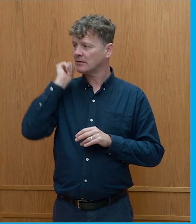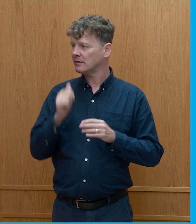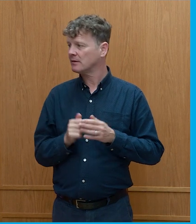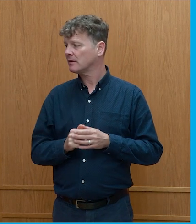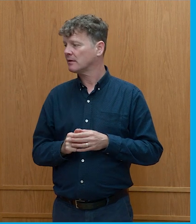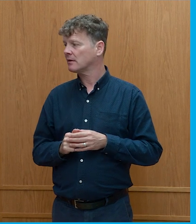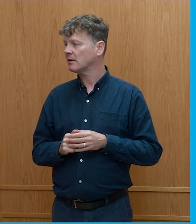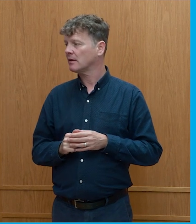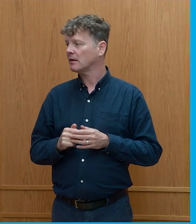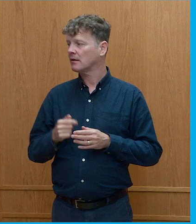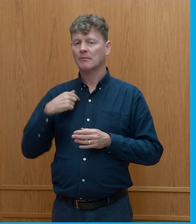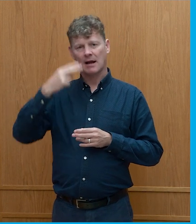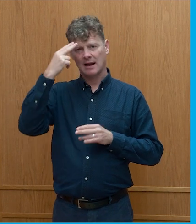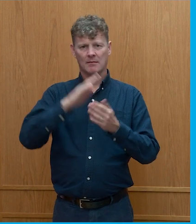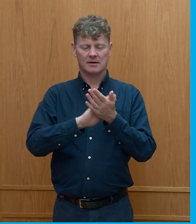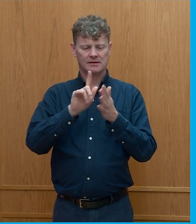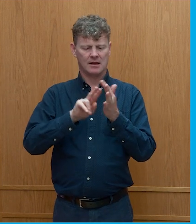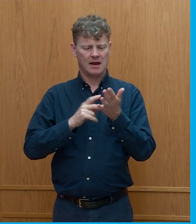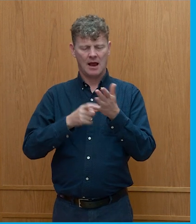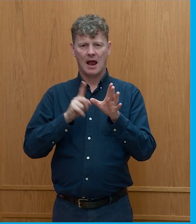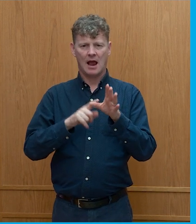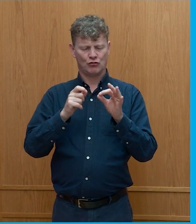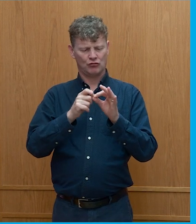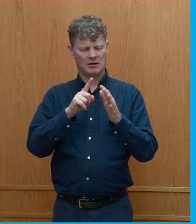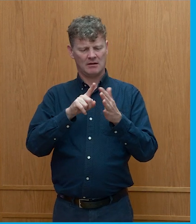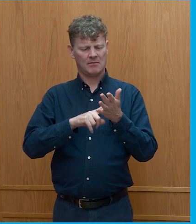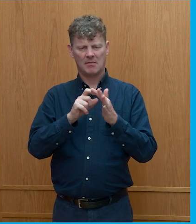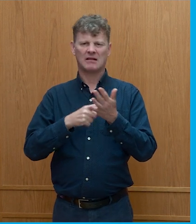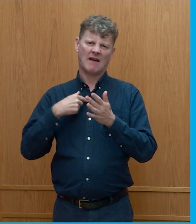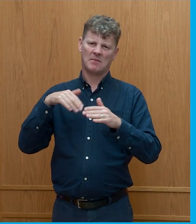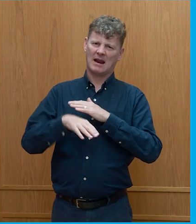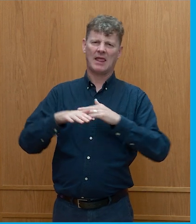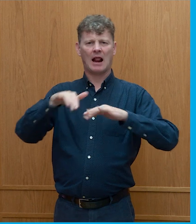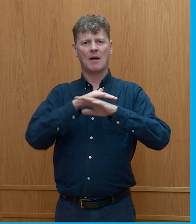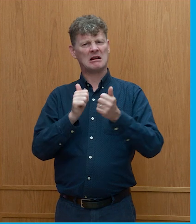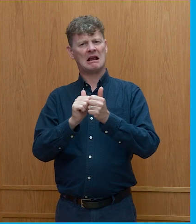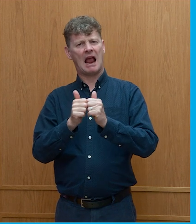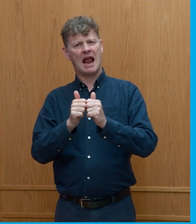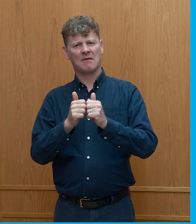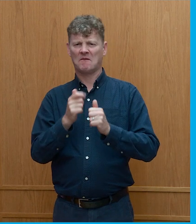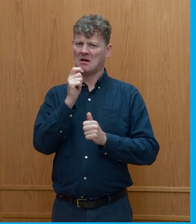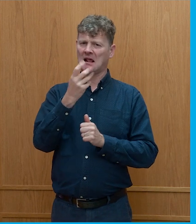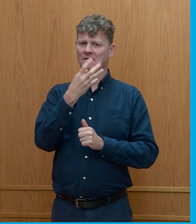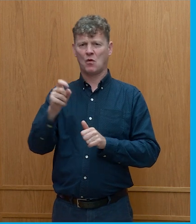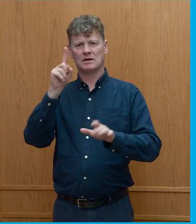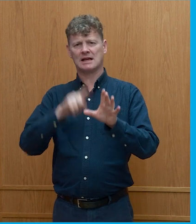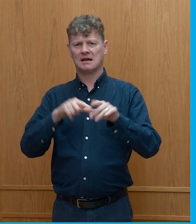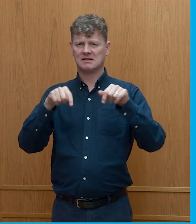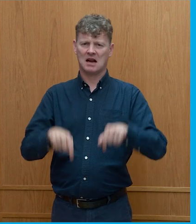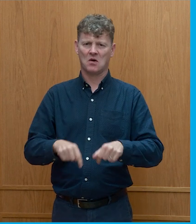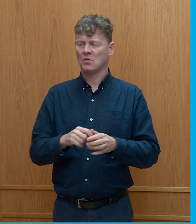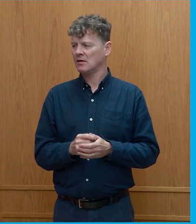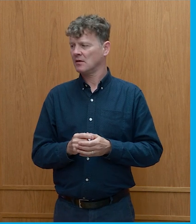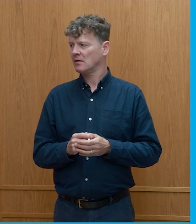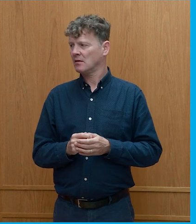My name's Henrik Belder and I've been in this climate game for probably close to 40 years now and I'm